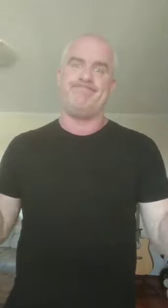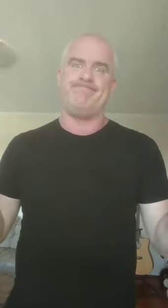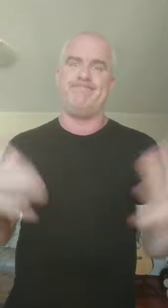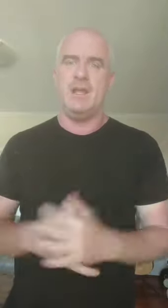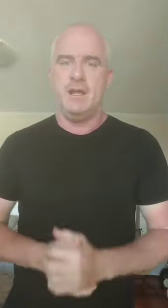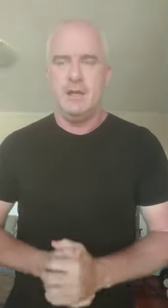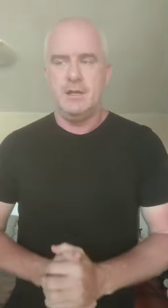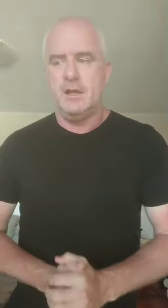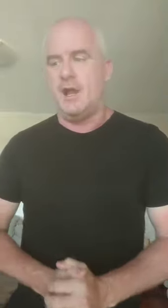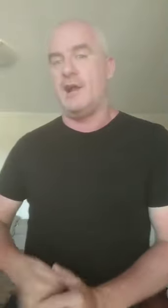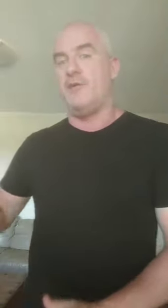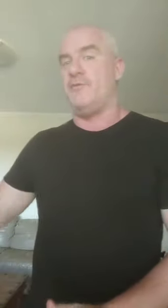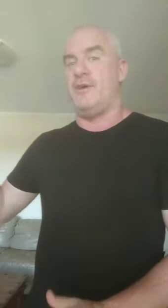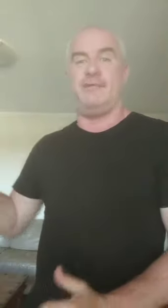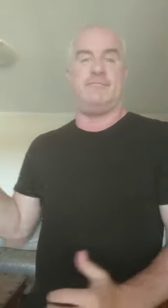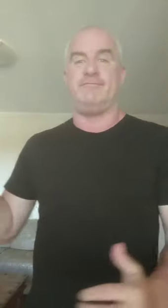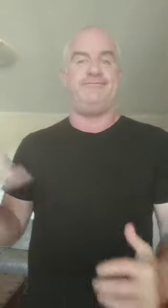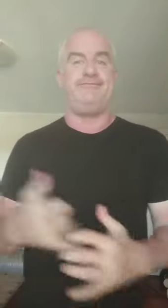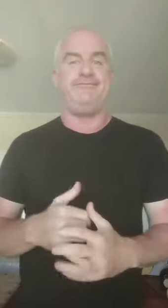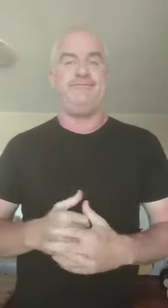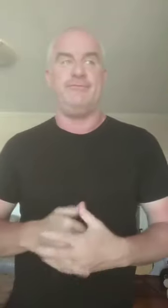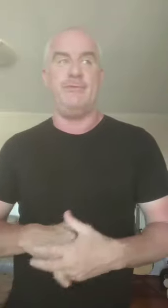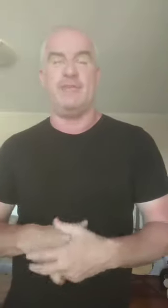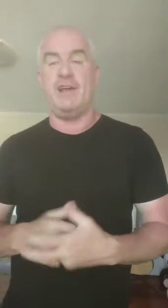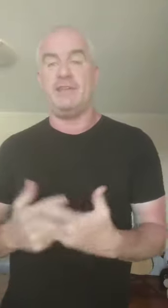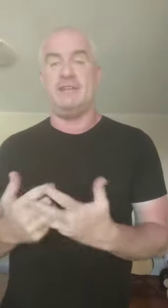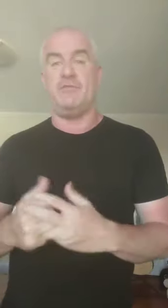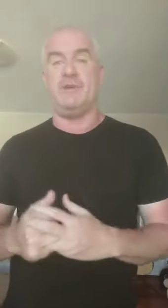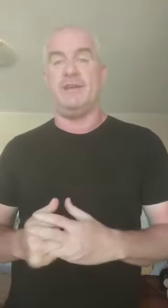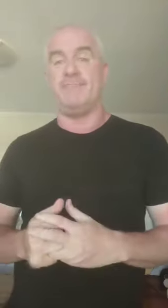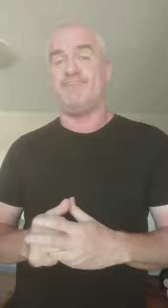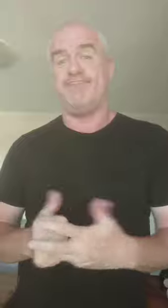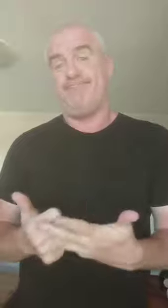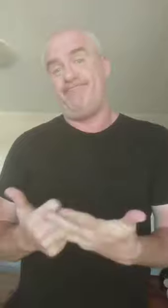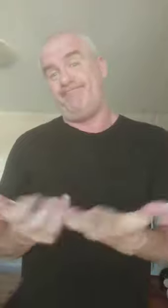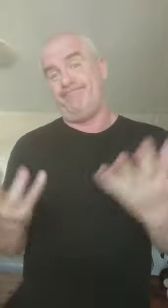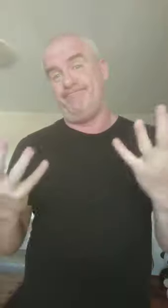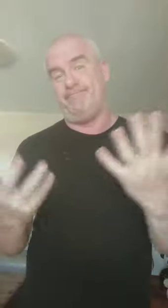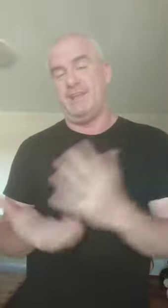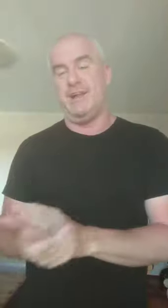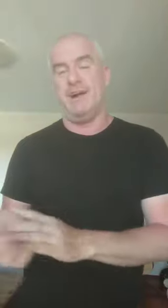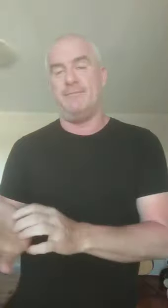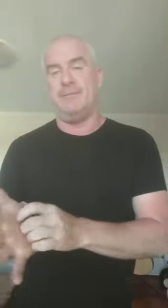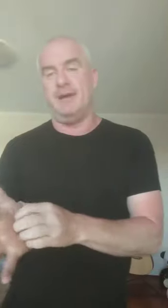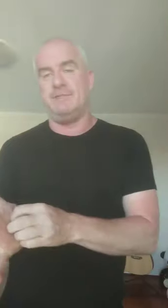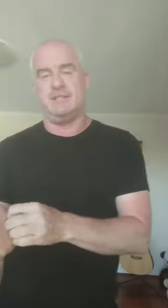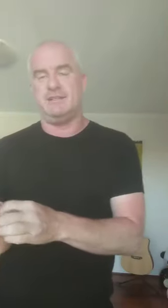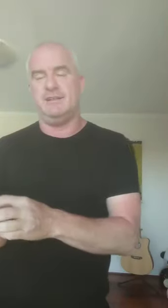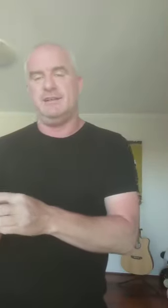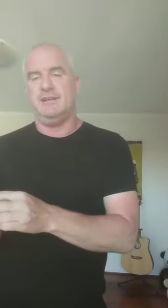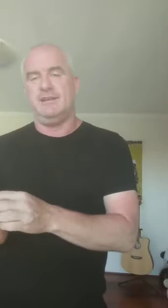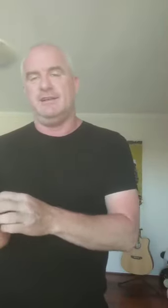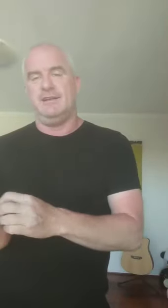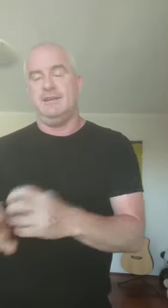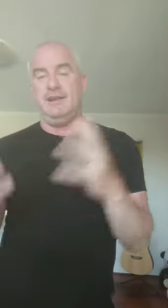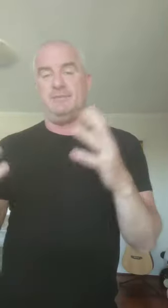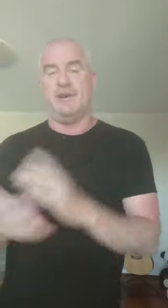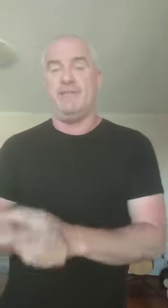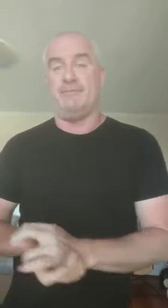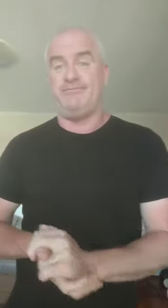I go and find one of the other 7 billion. You know, I'm just, I'm tired of it.